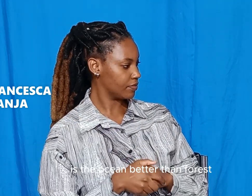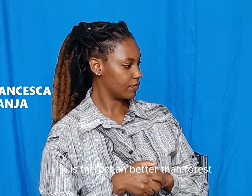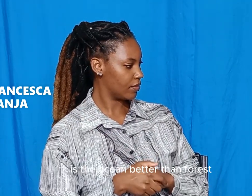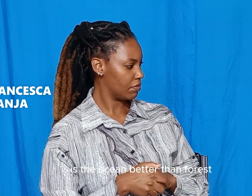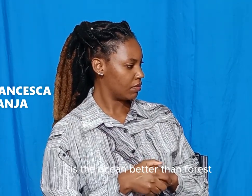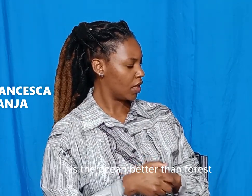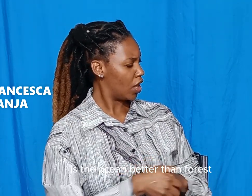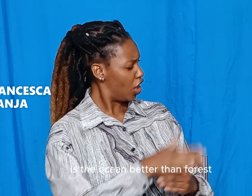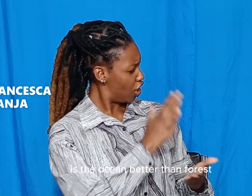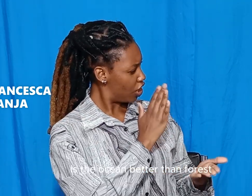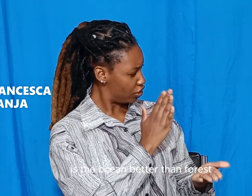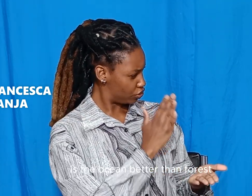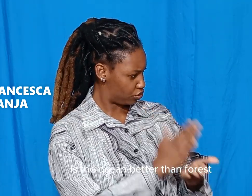better than my forest?